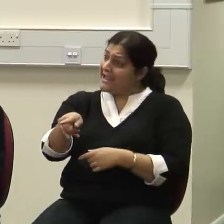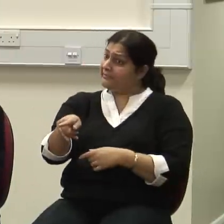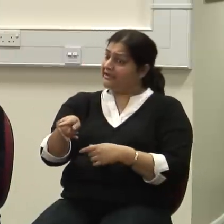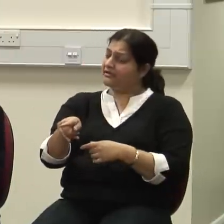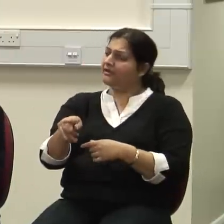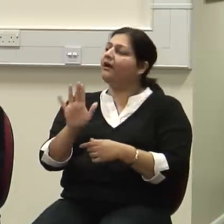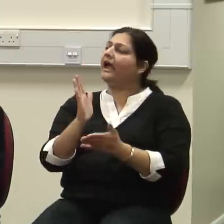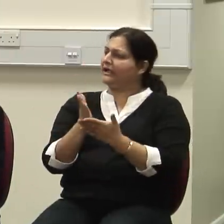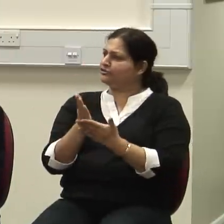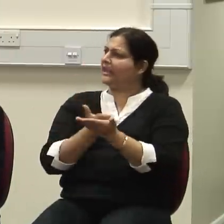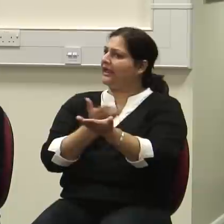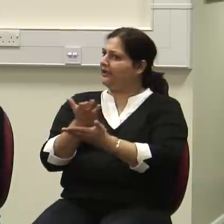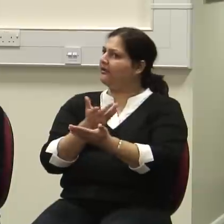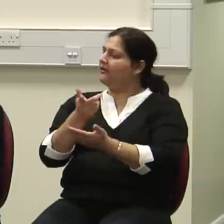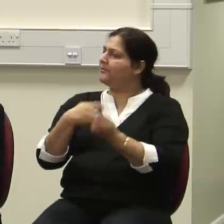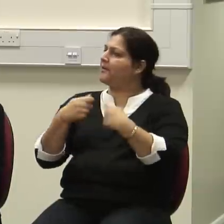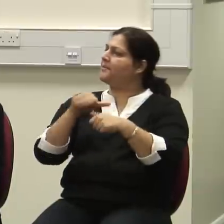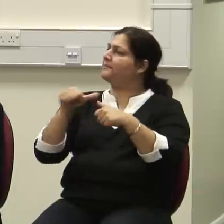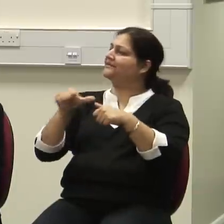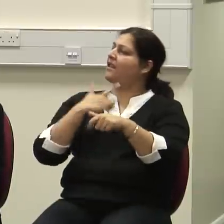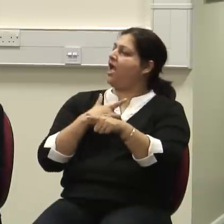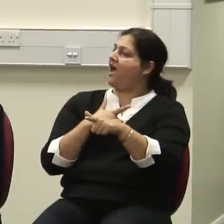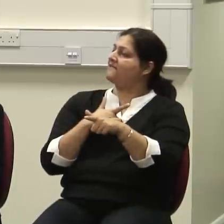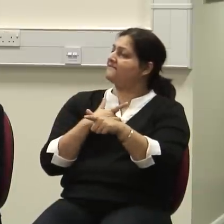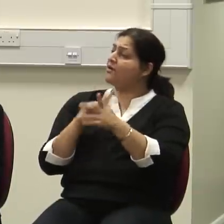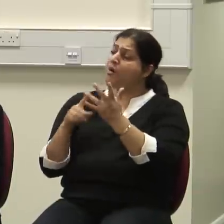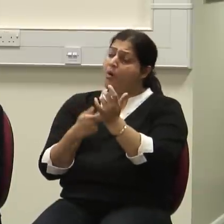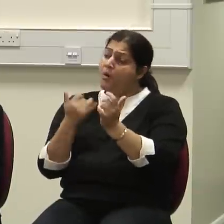worst kind of case. Who is to see which is?